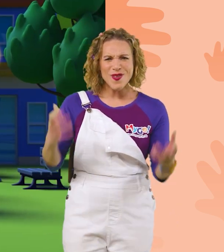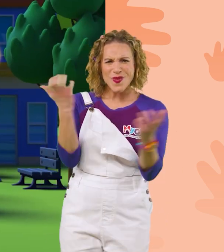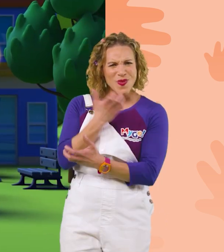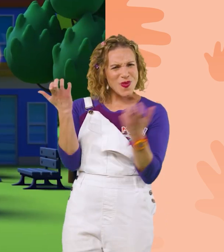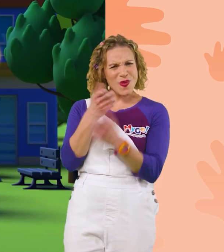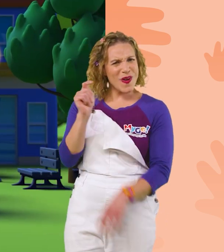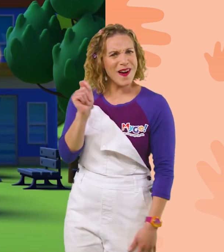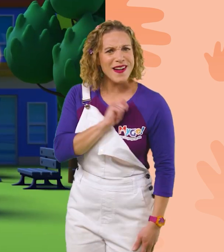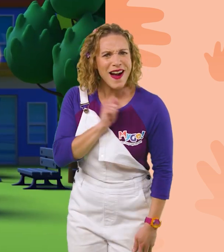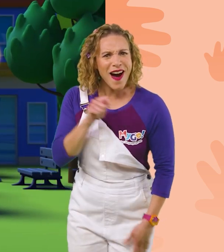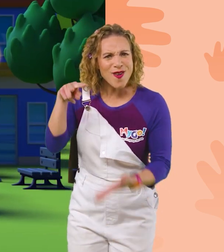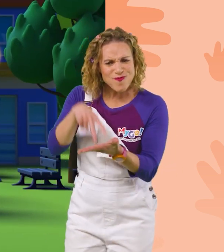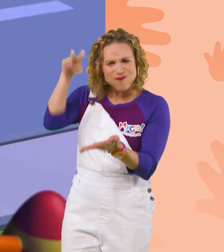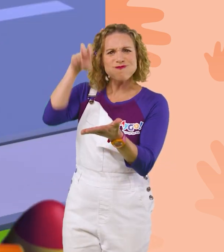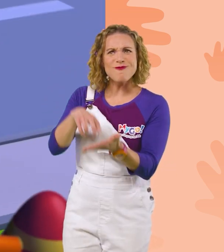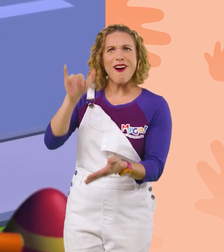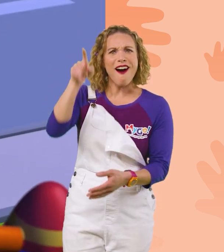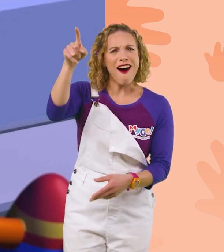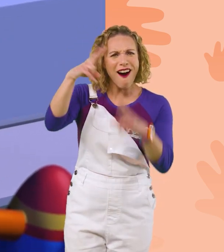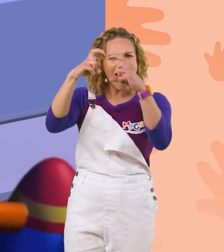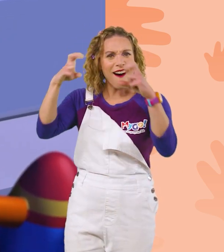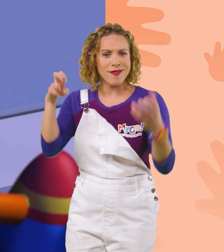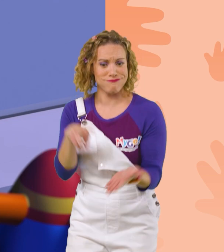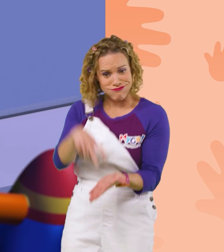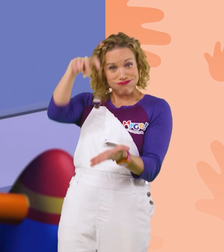Whoa, Tabs! That bouncy castle is out of this world!